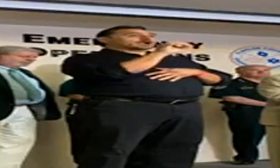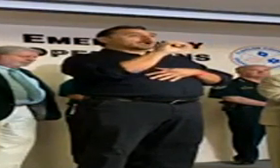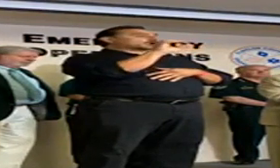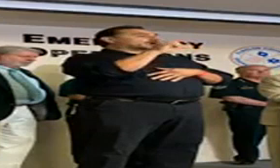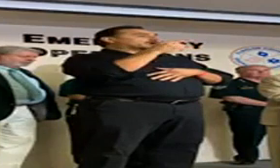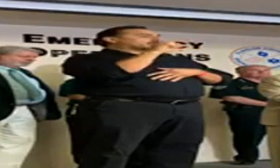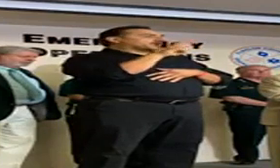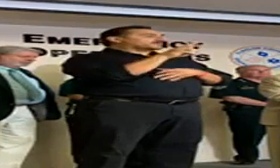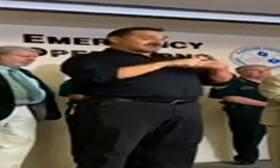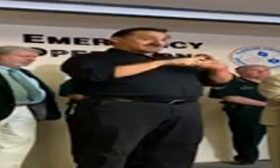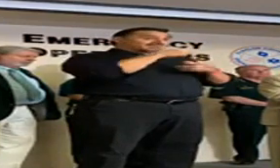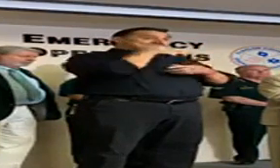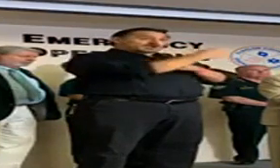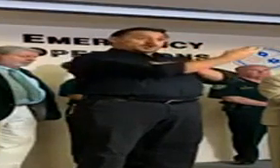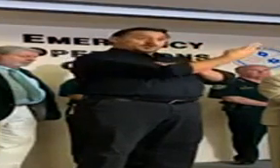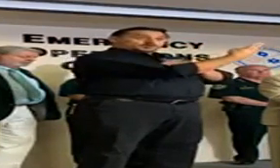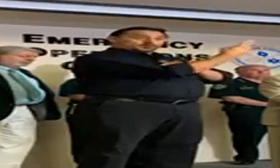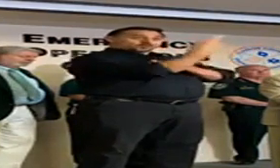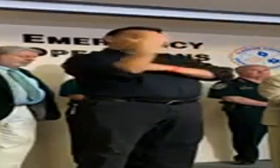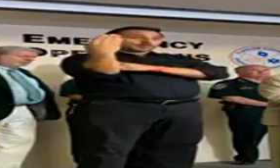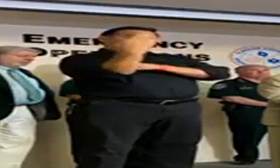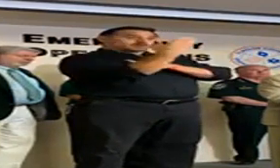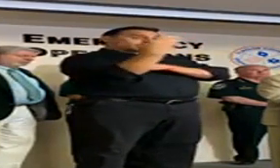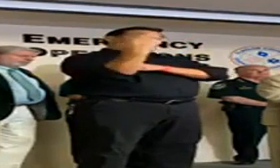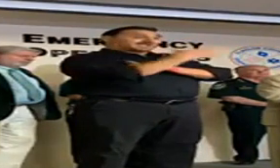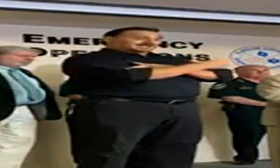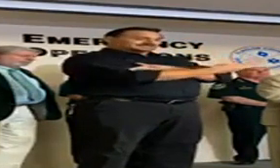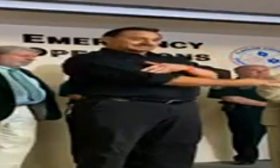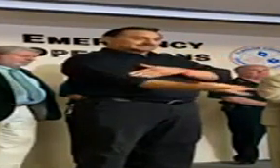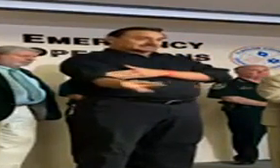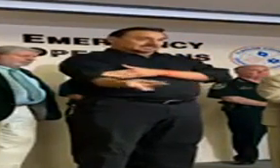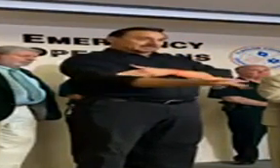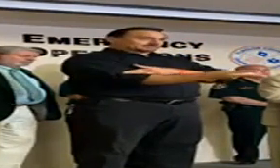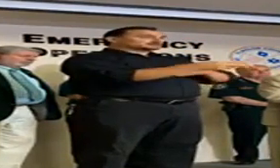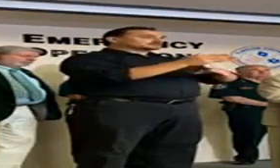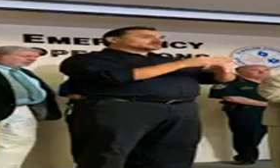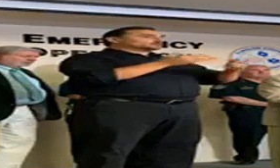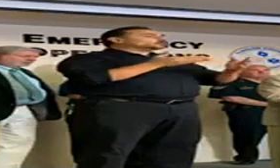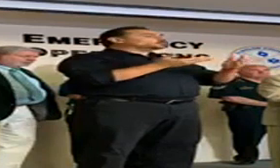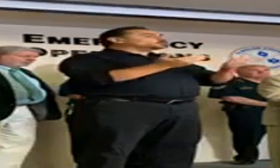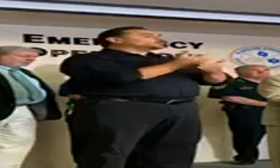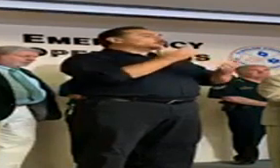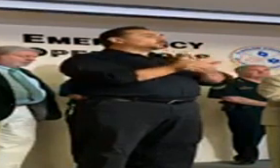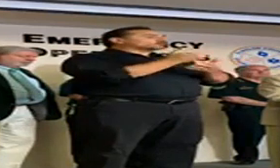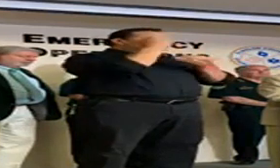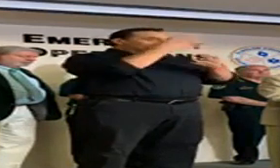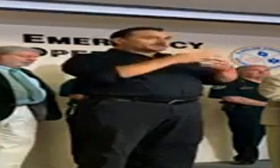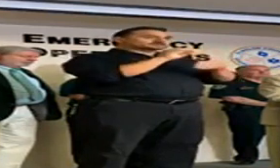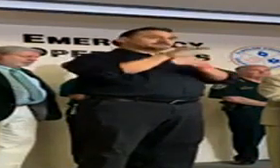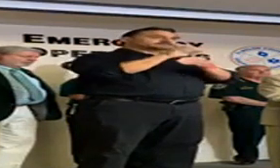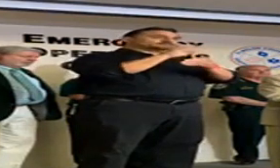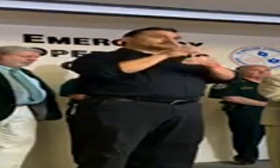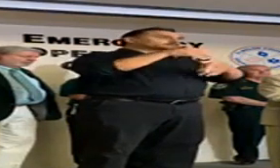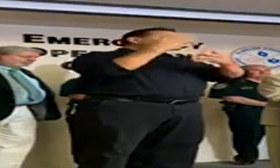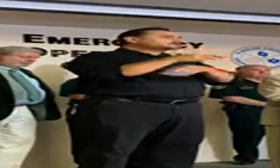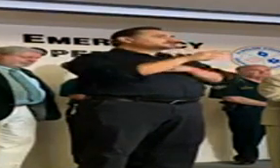day at noon time and at 6 p.m., we'll update information with respect to data, a